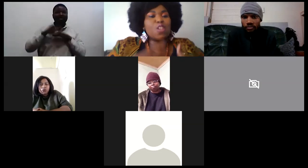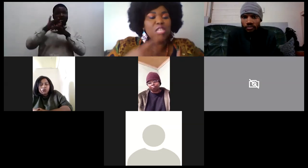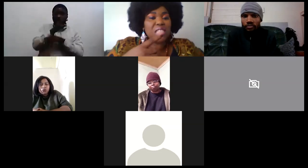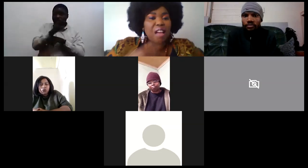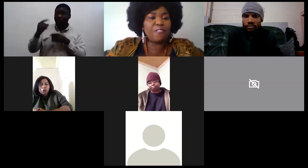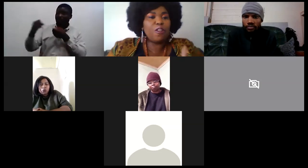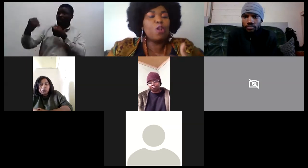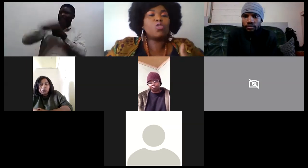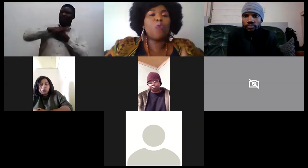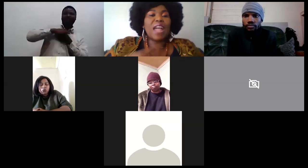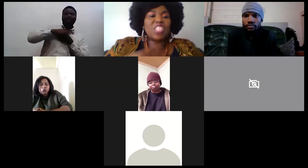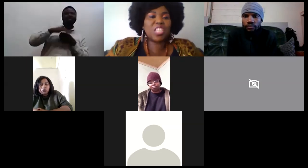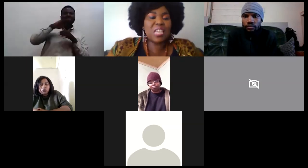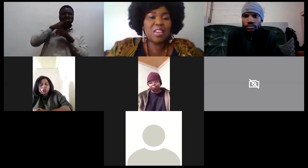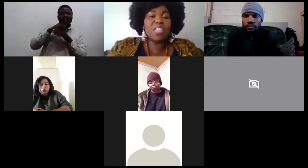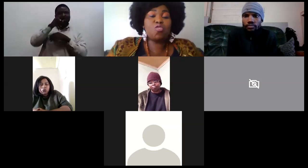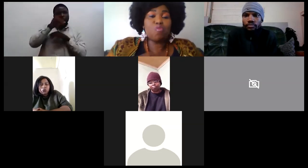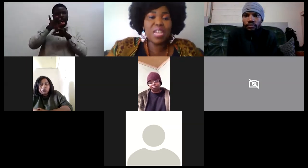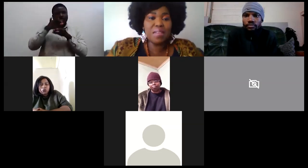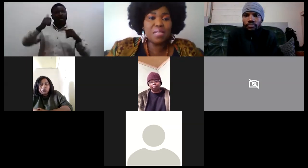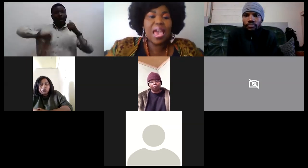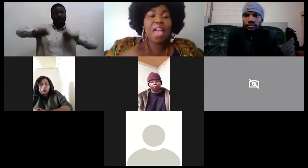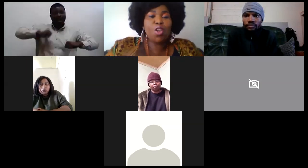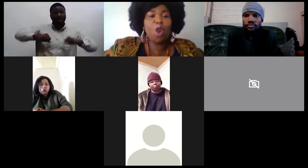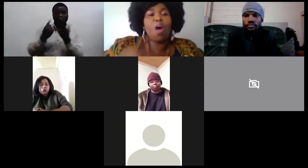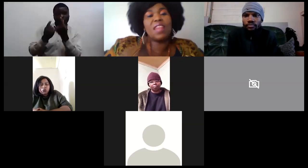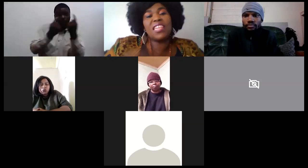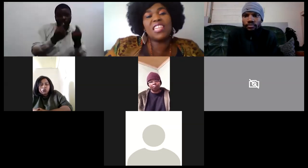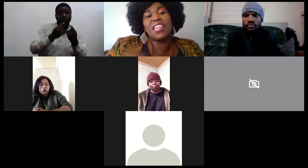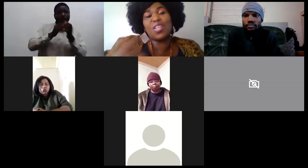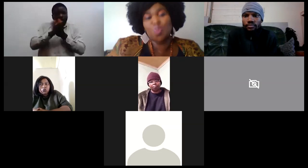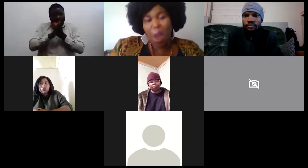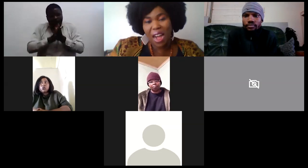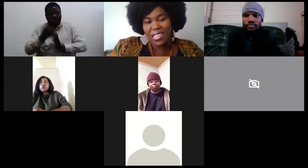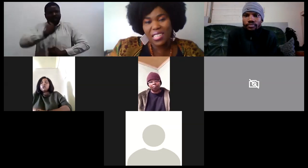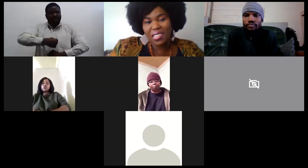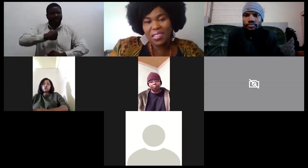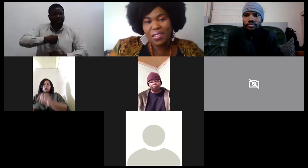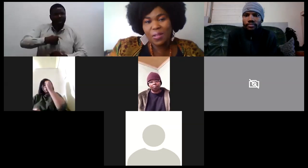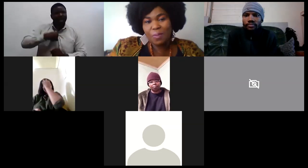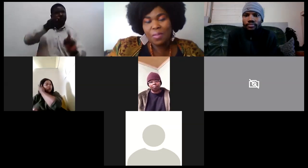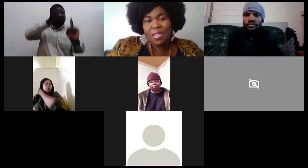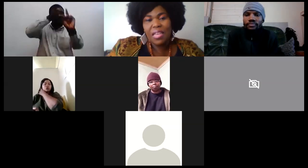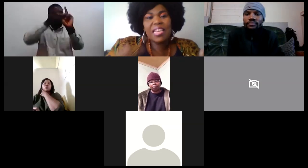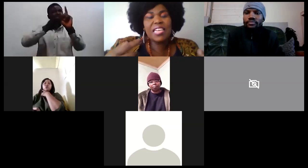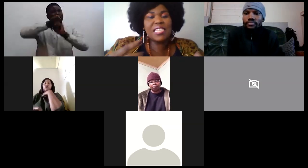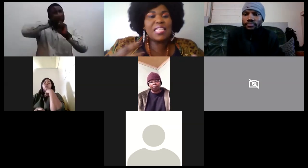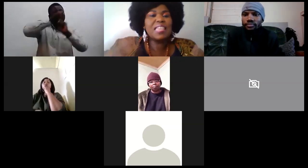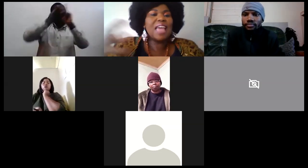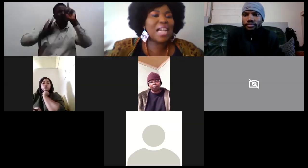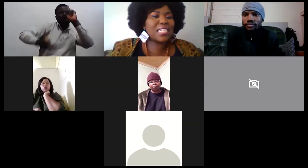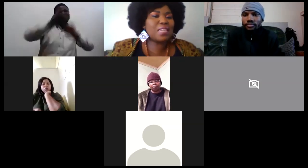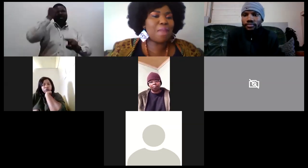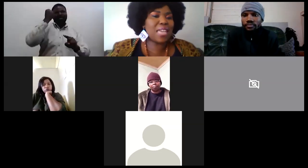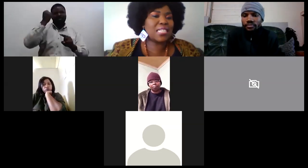yourself to achieve the dreams and go on the journey that you want is